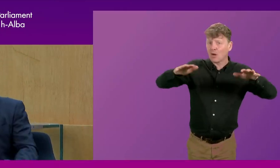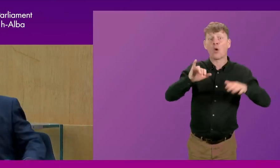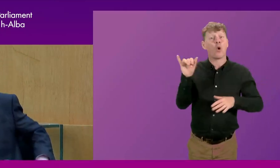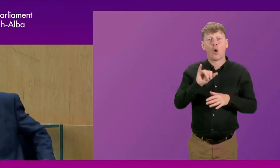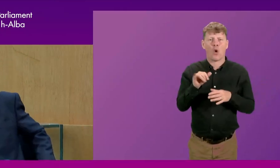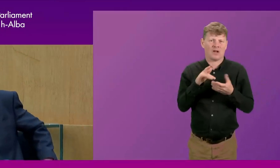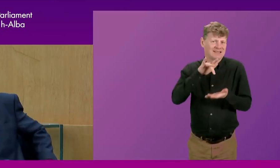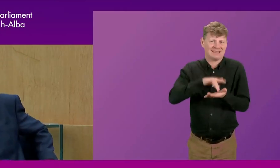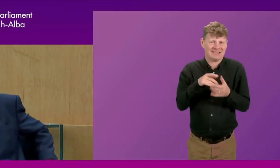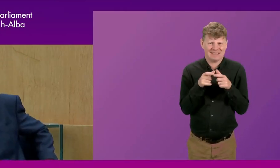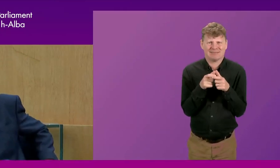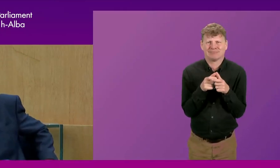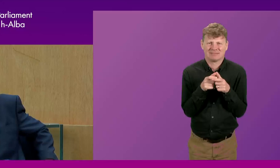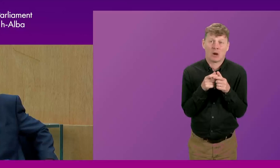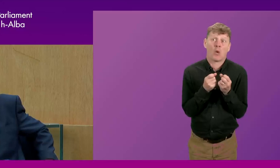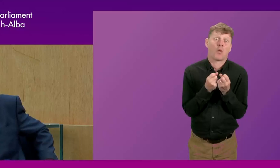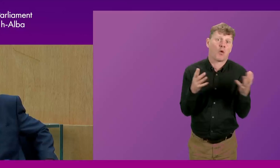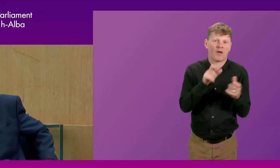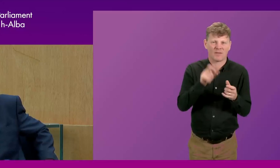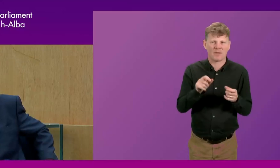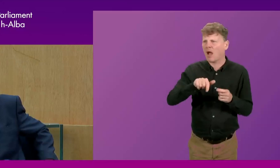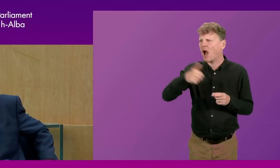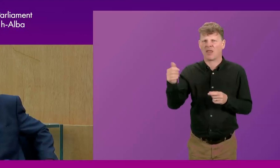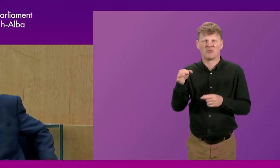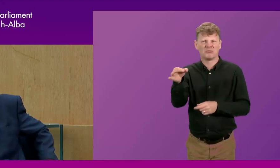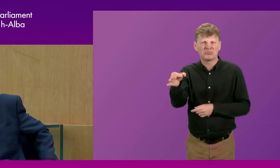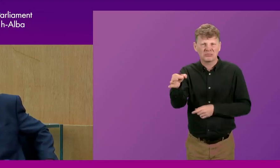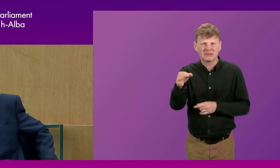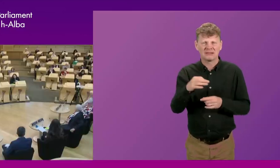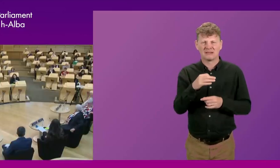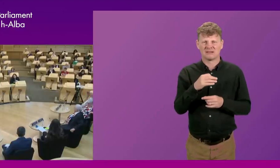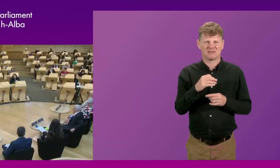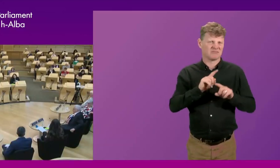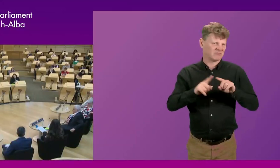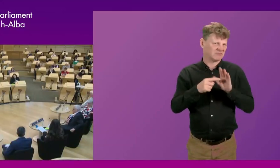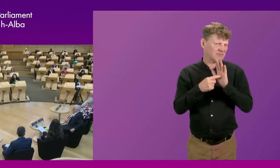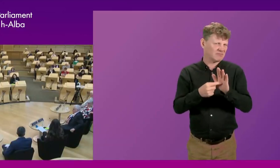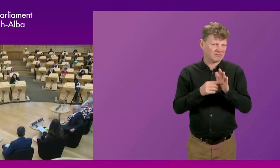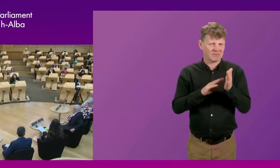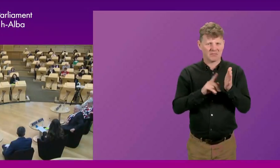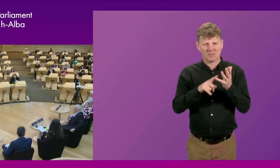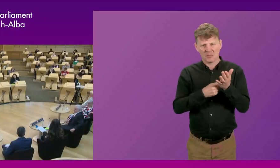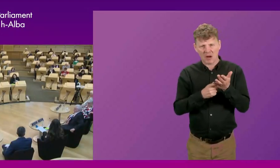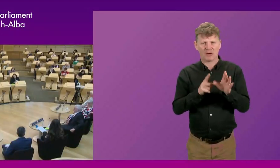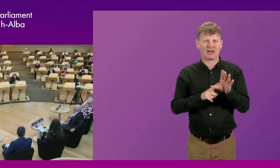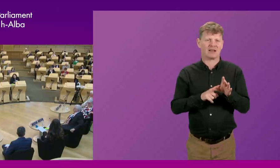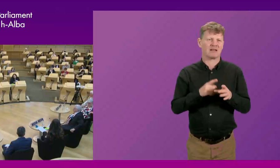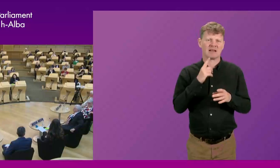in the cities. And some were tiny, Eastern Bartonshire, Clipmanning, Murray and so on.